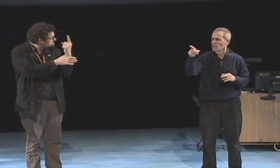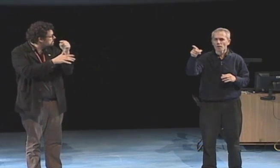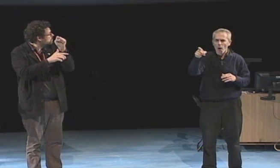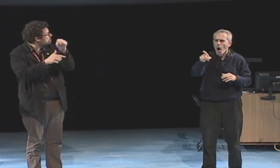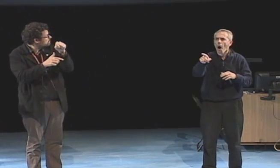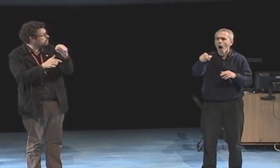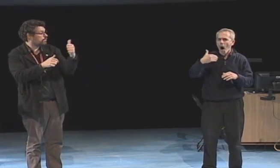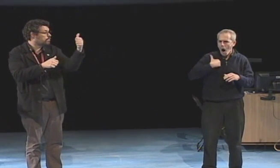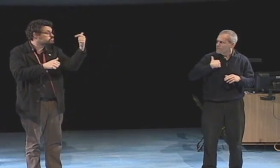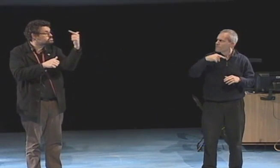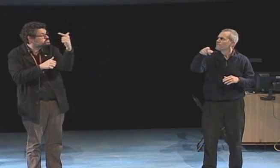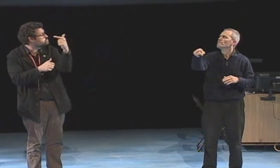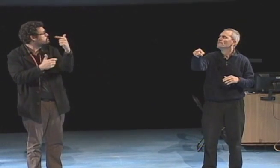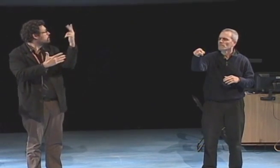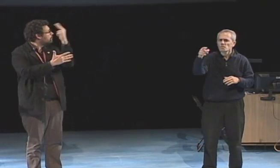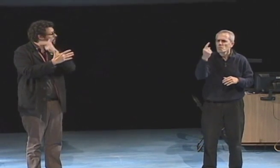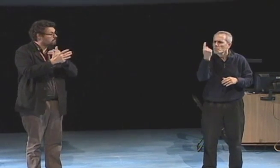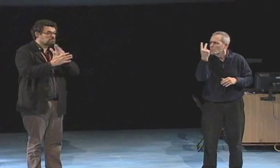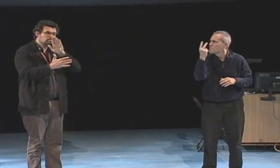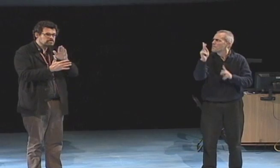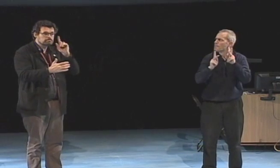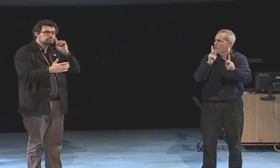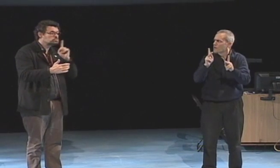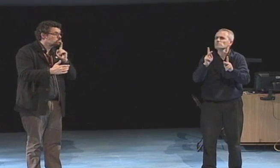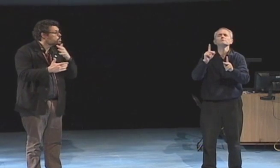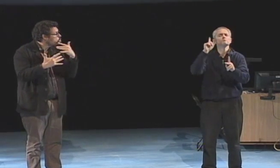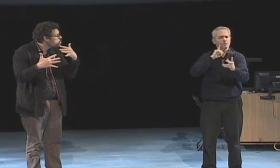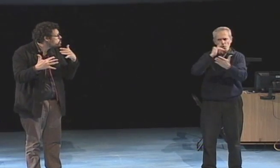I had seen his name before in literature